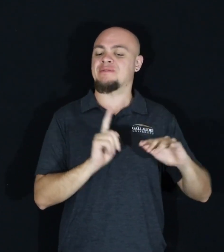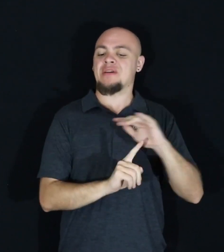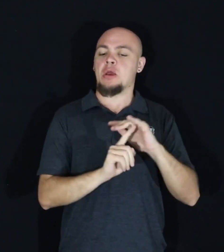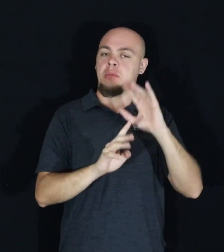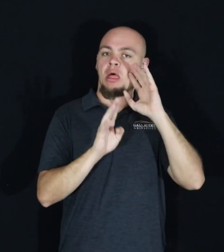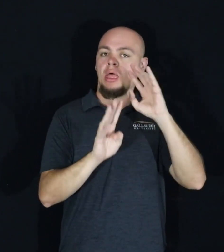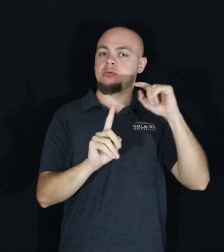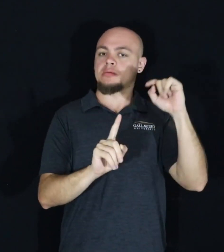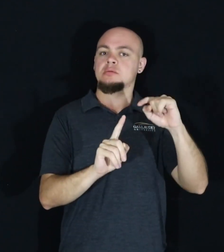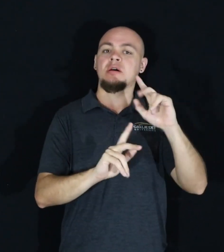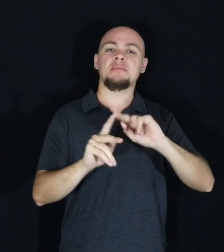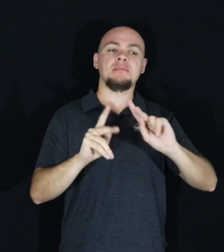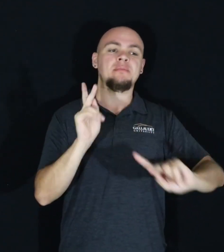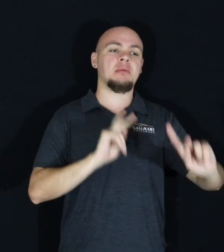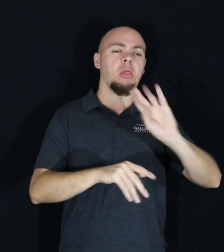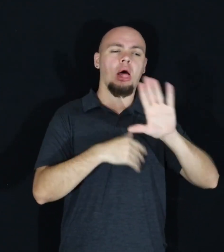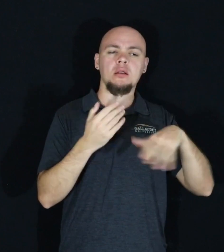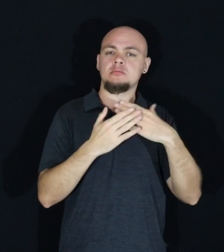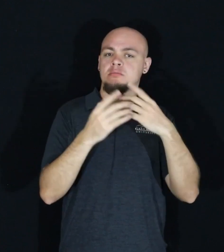everyone can thrive.